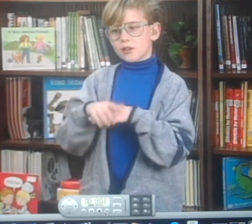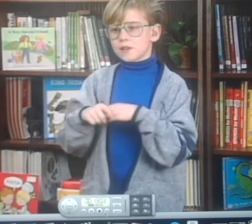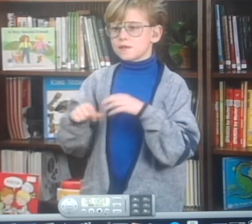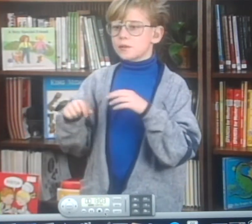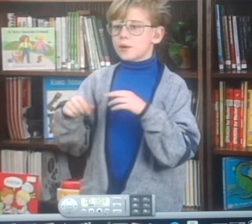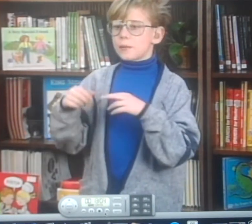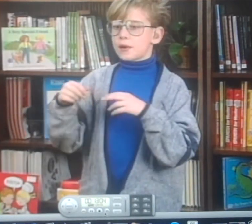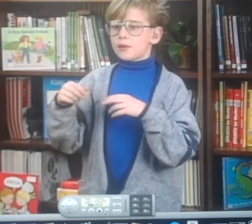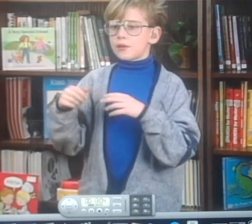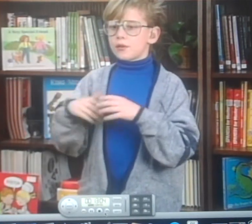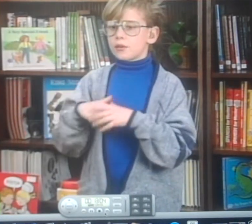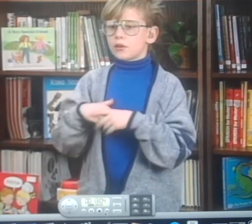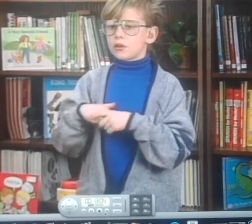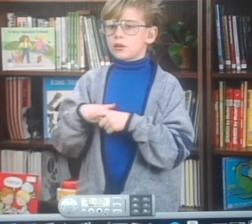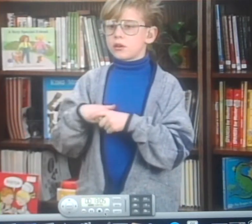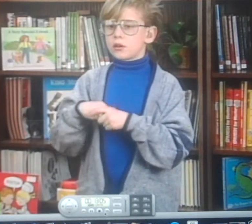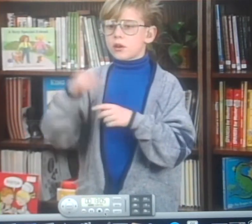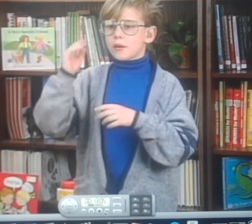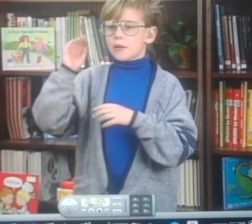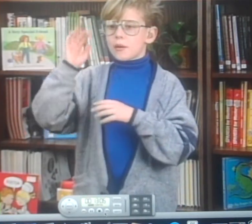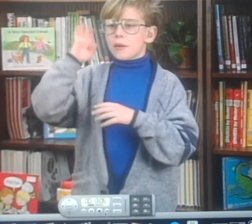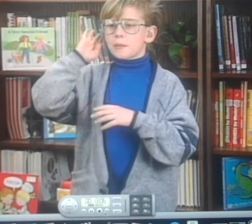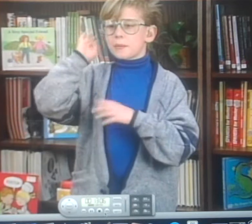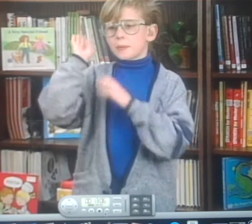It was really comfortable playing with my brother.